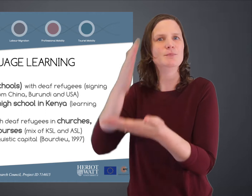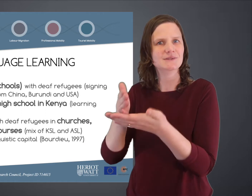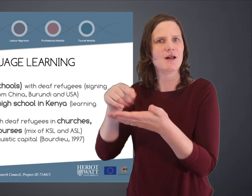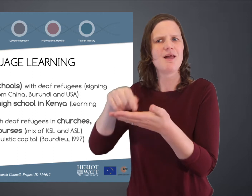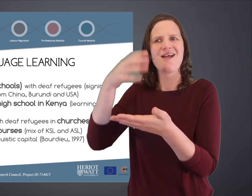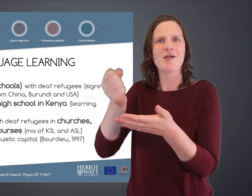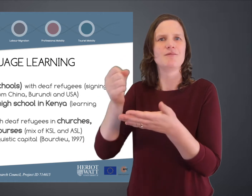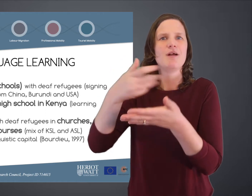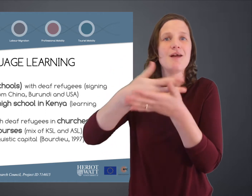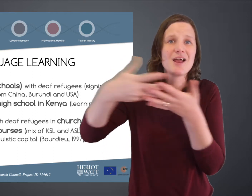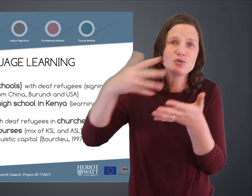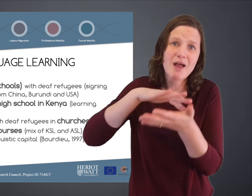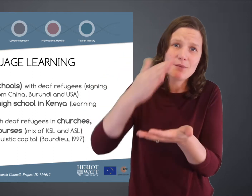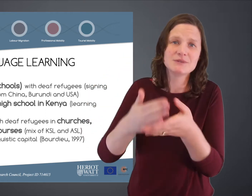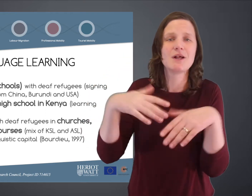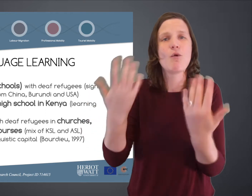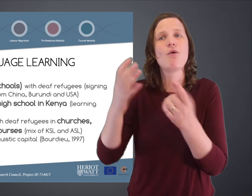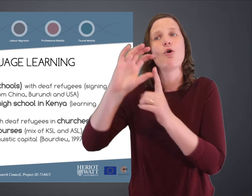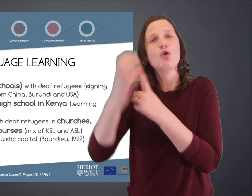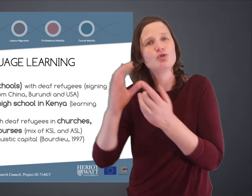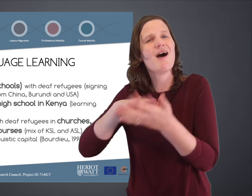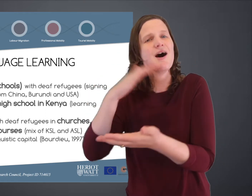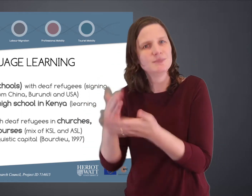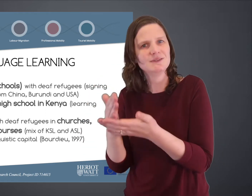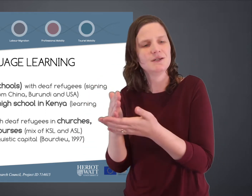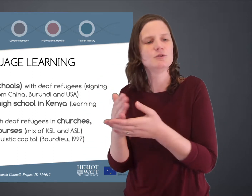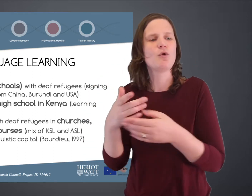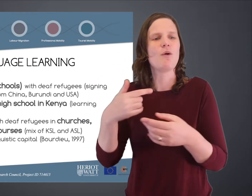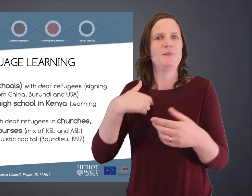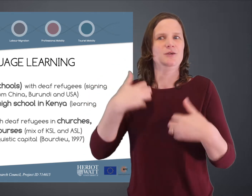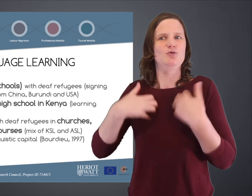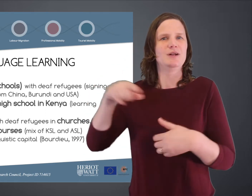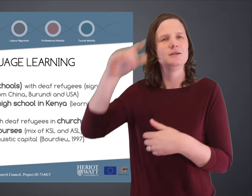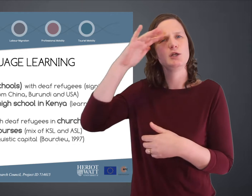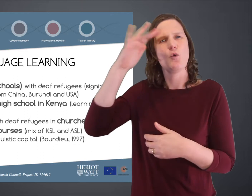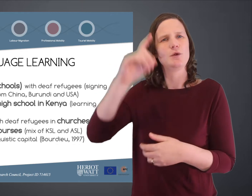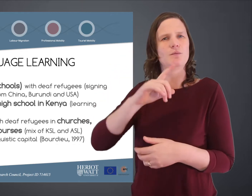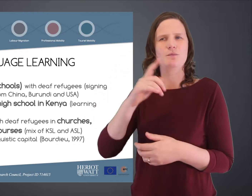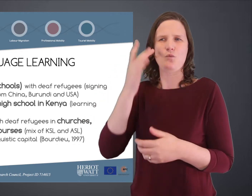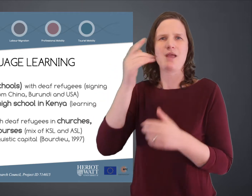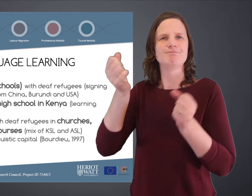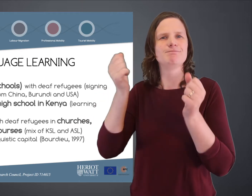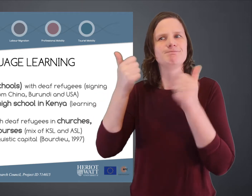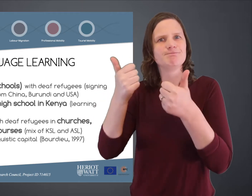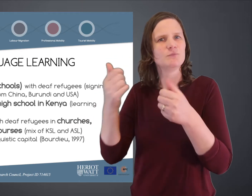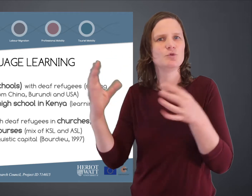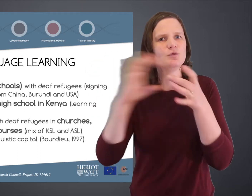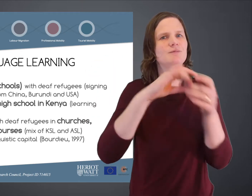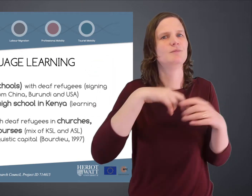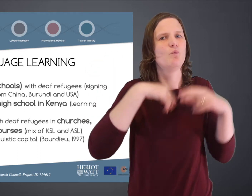particularly focusing on capital, not just linguistic, but also cultural capital. So I was interested in how to apply